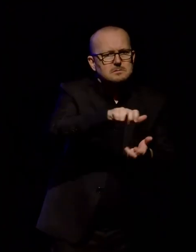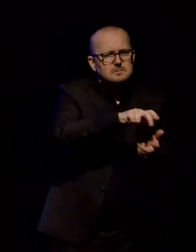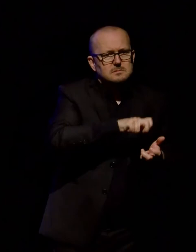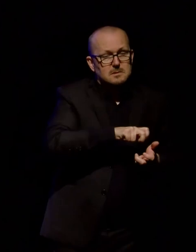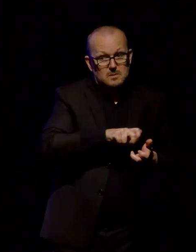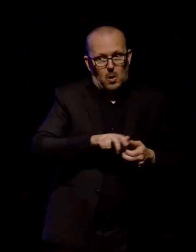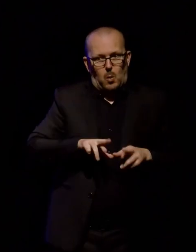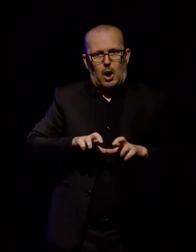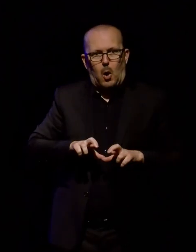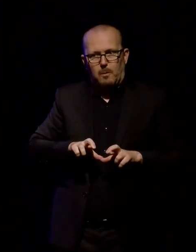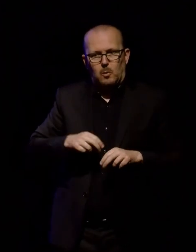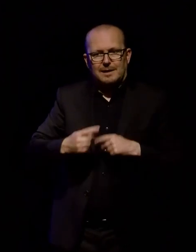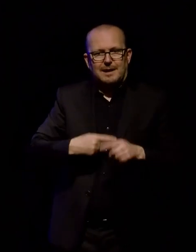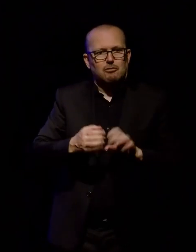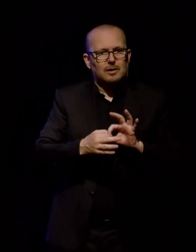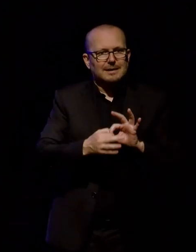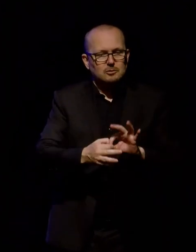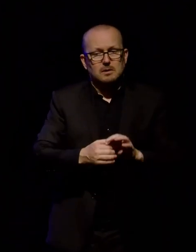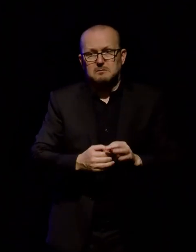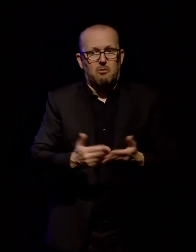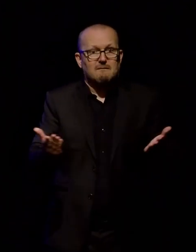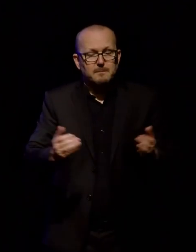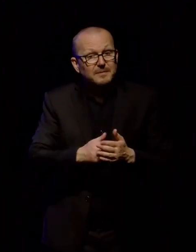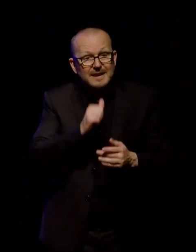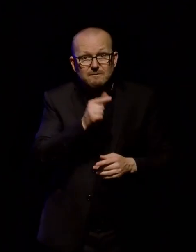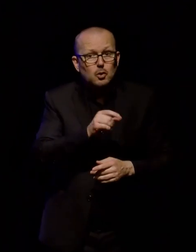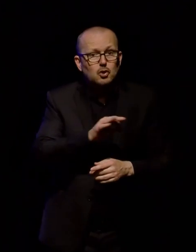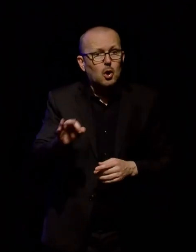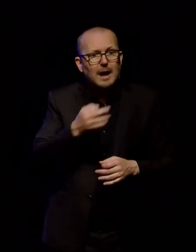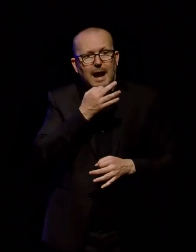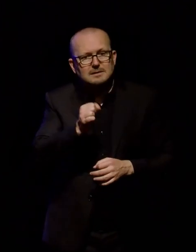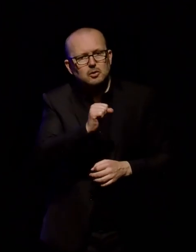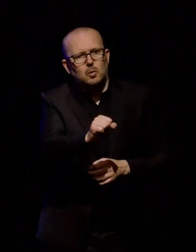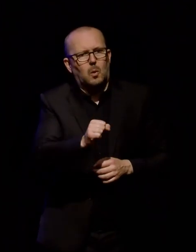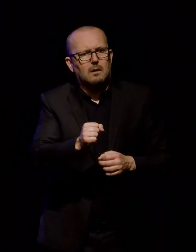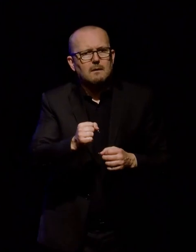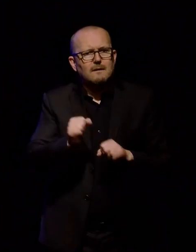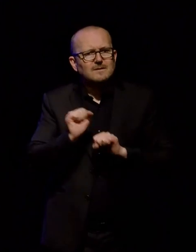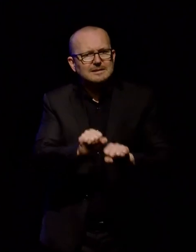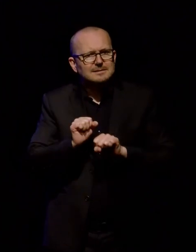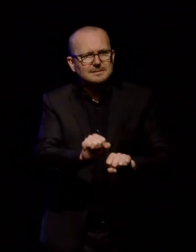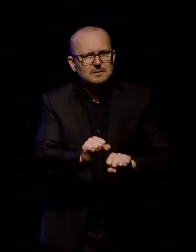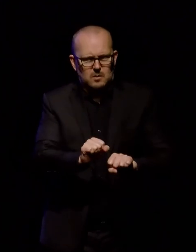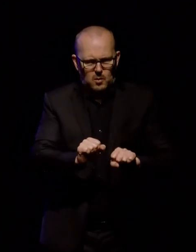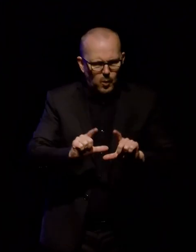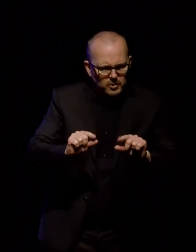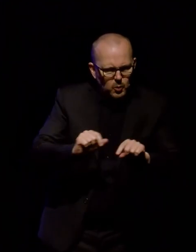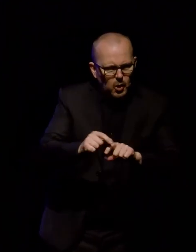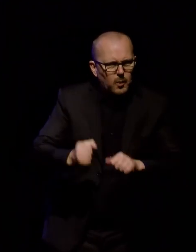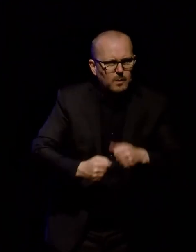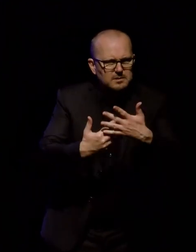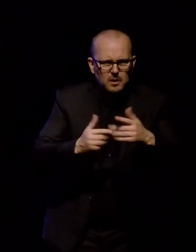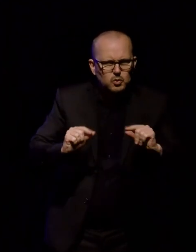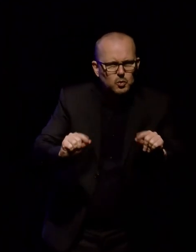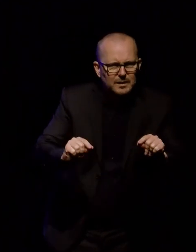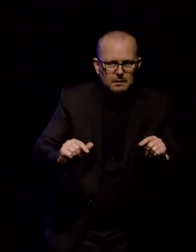communities wherever they are. If you're not already asking your visitors what they're doing on your website, I encourage you to start as soon